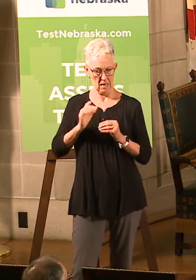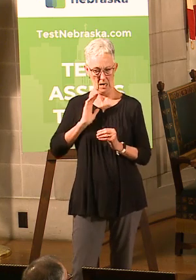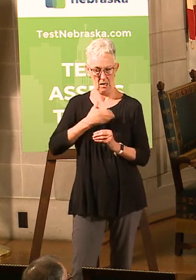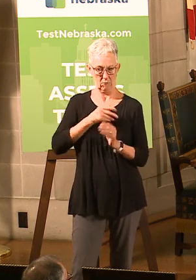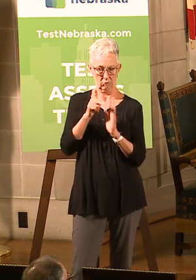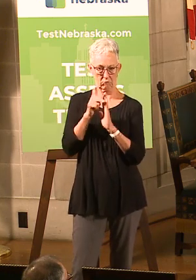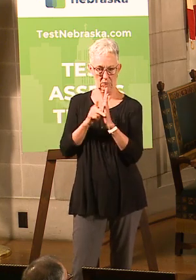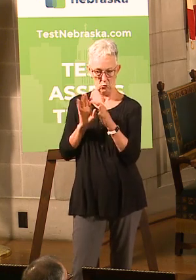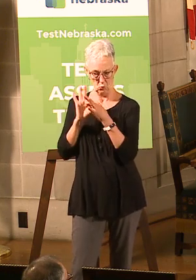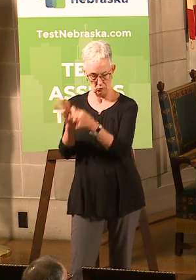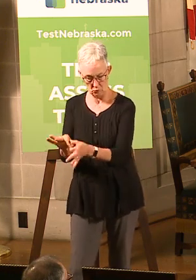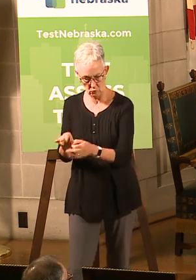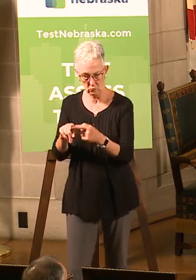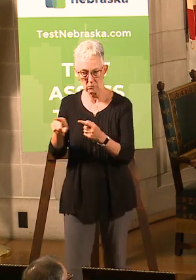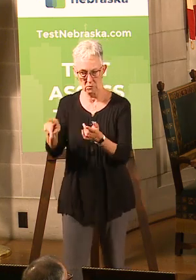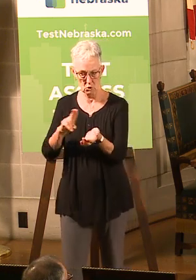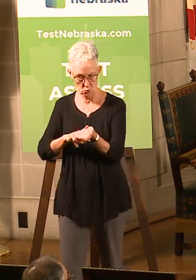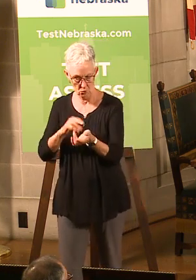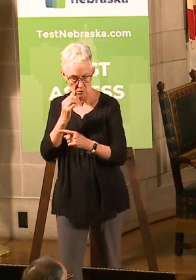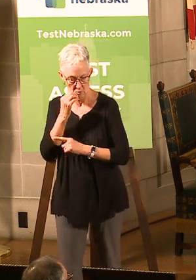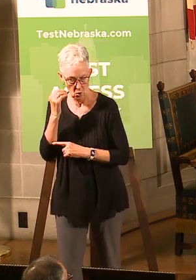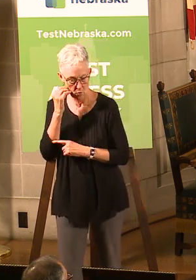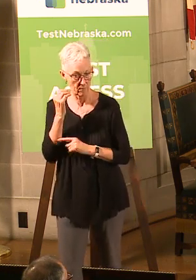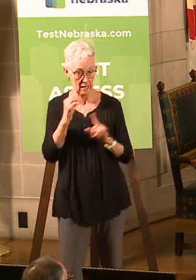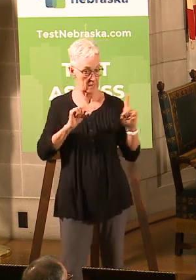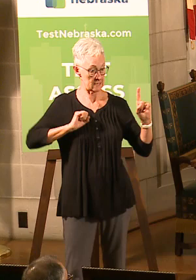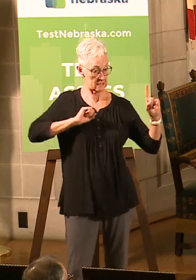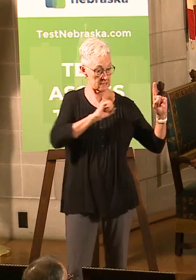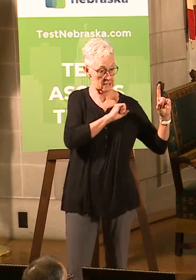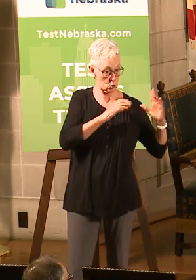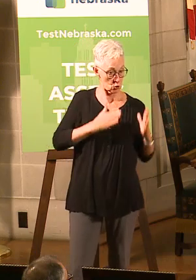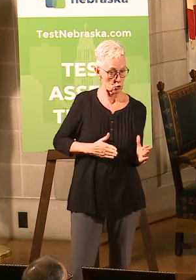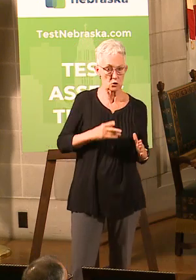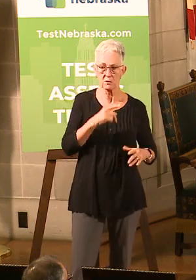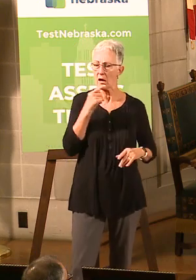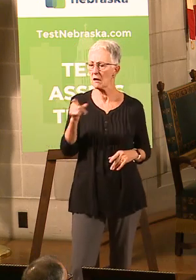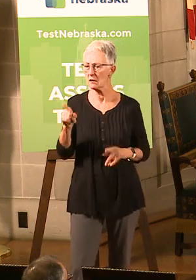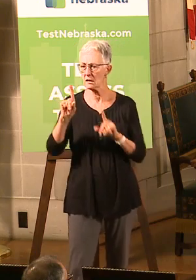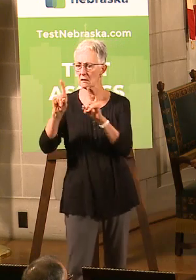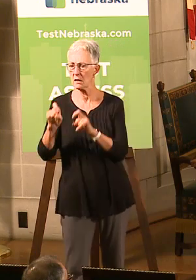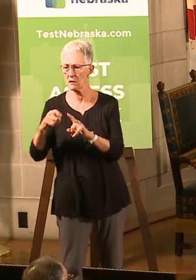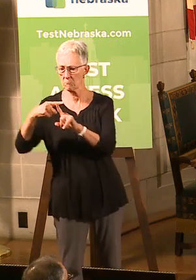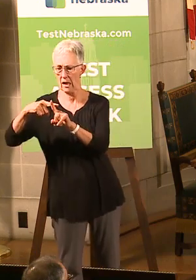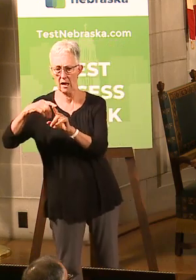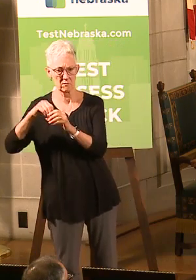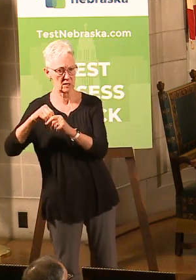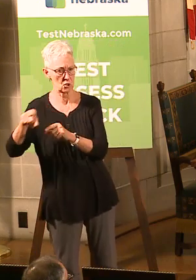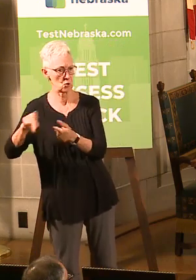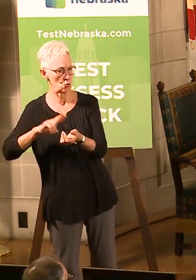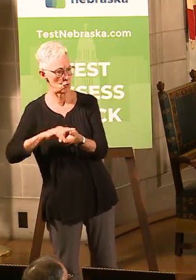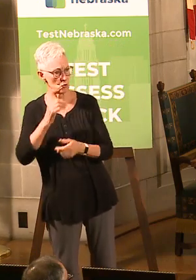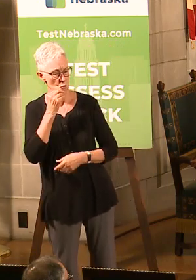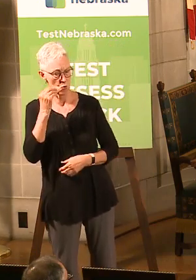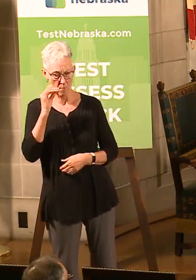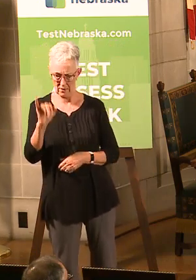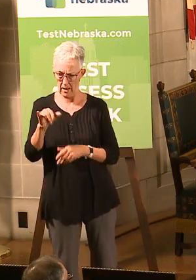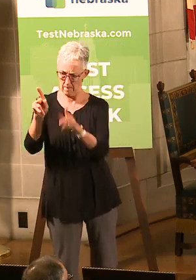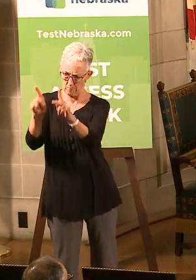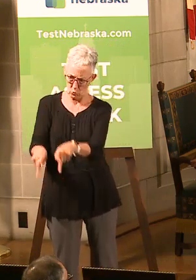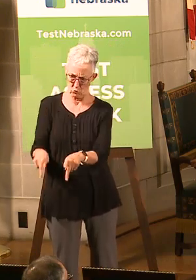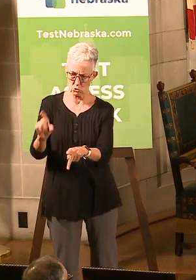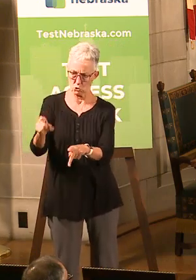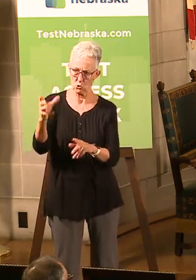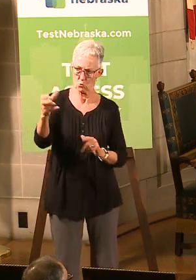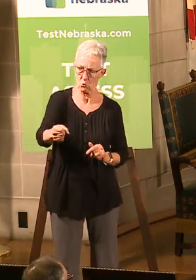Senator Halloran's position was that if somebody tests positive in a long-term care facility, that they should be removed and sent to a hospital.